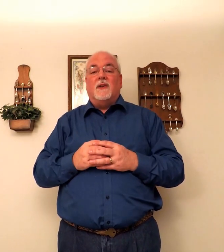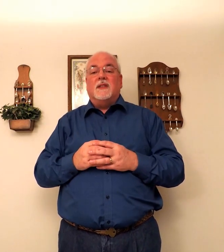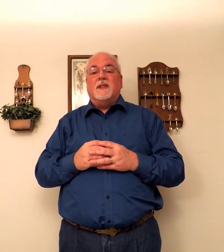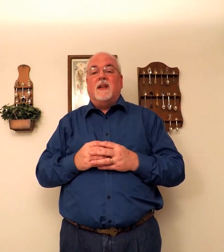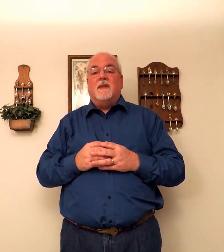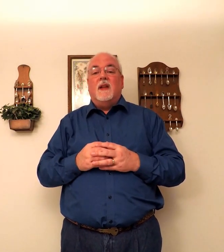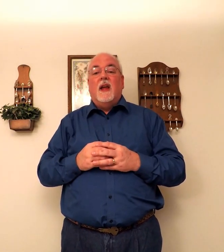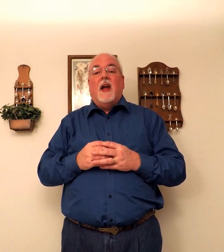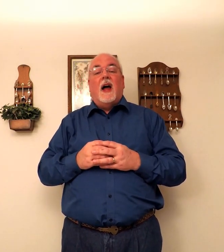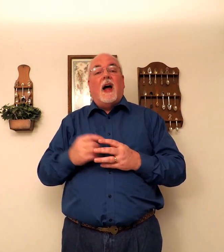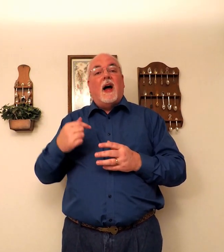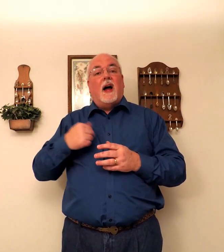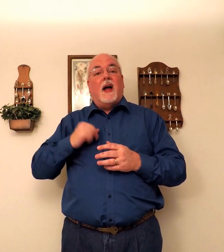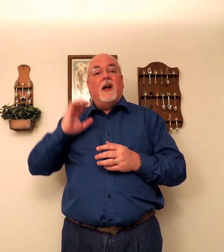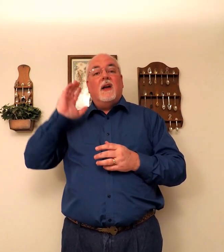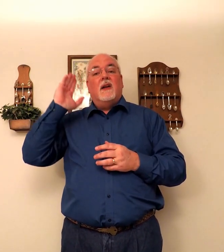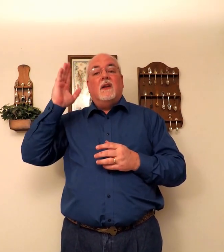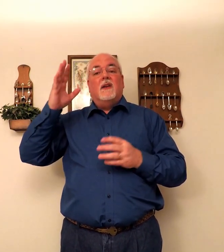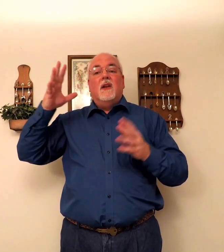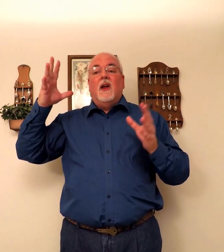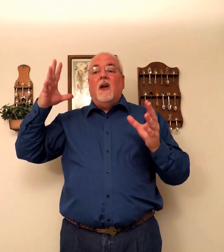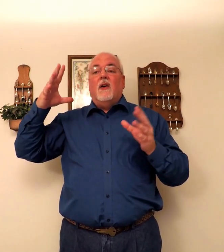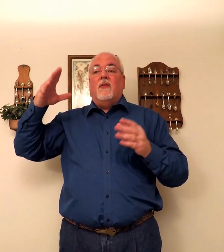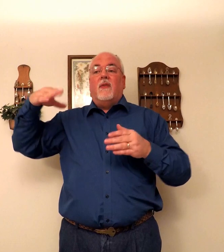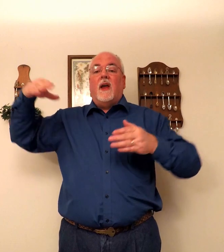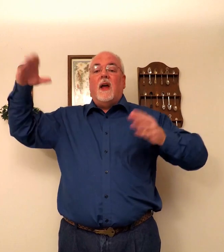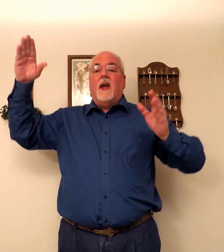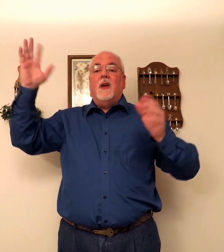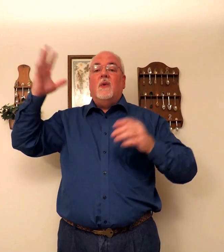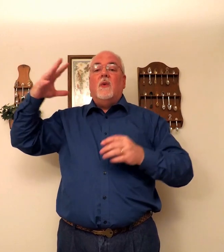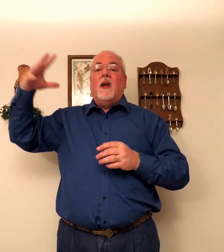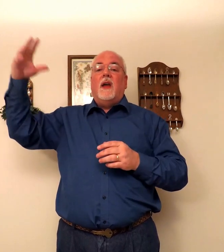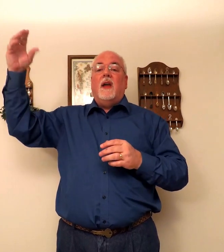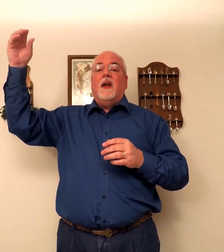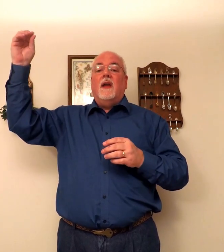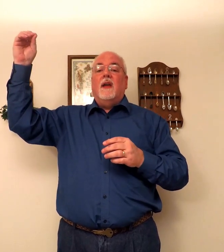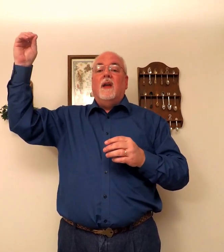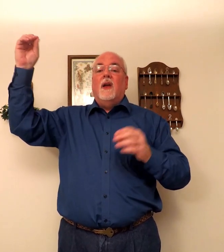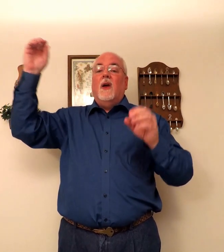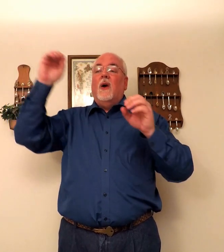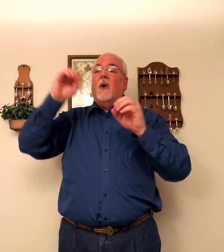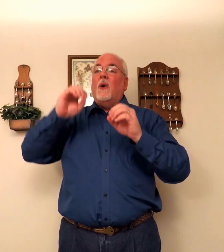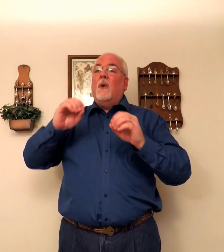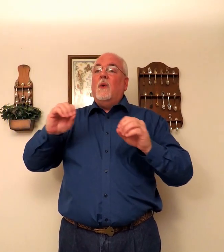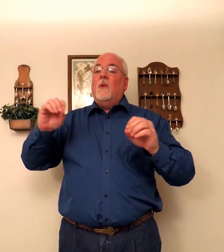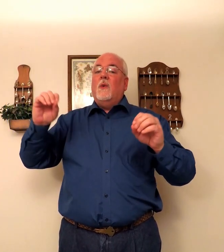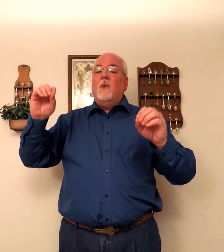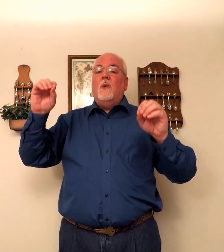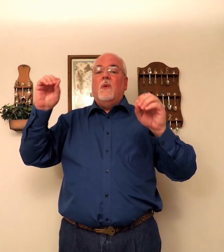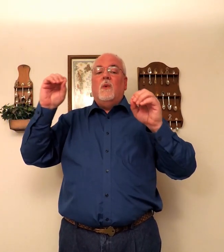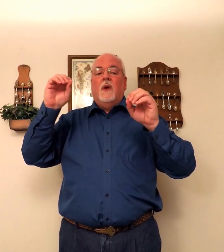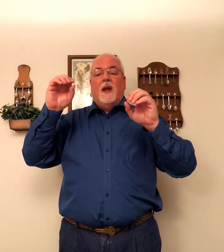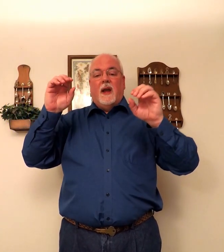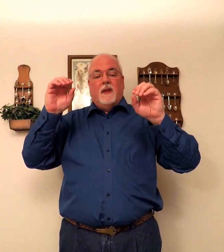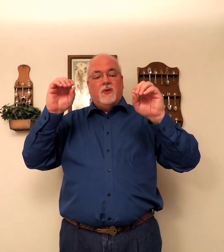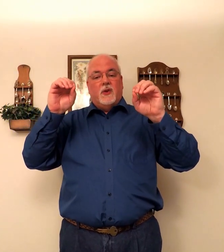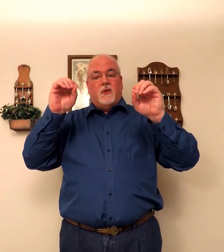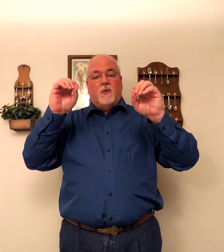verses now. I'll fly away. Oh. And then you get two